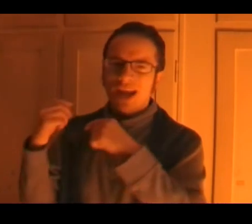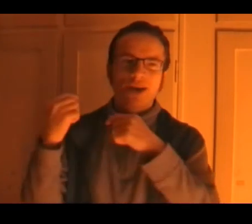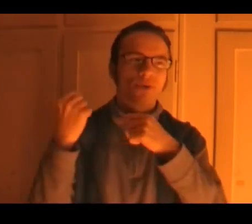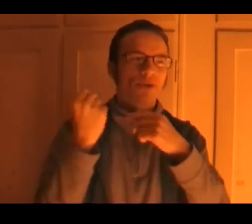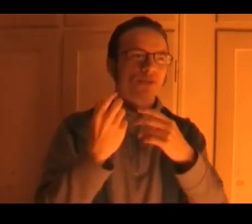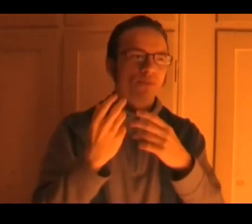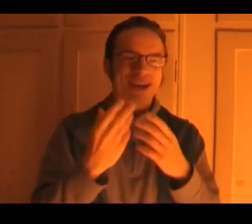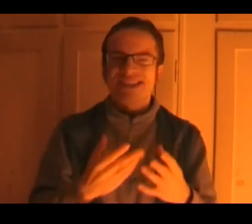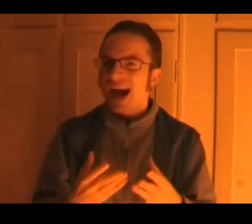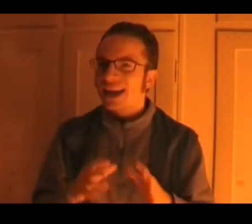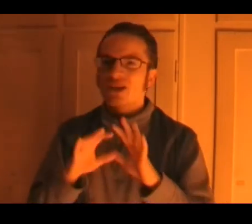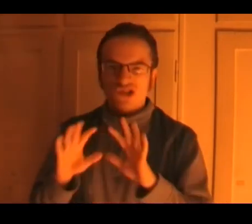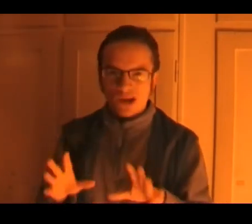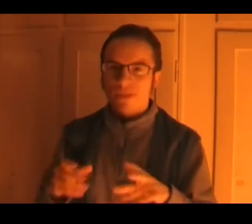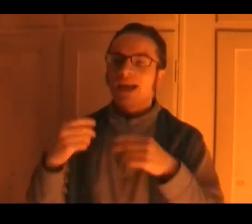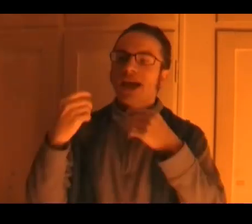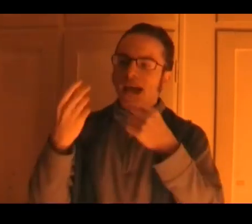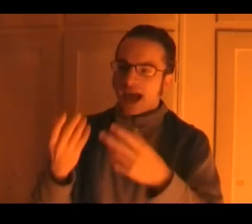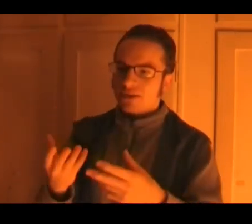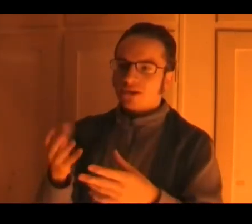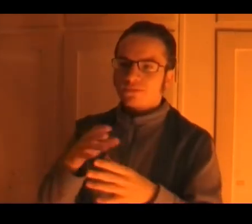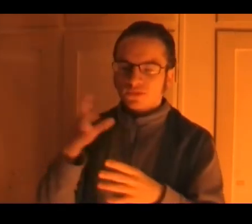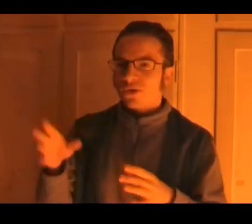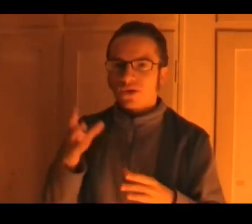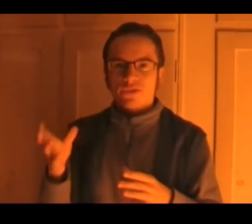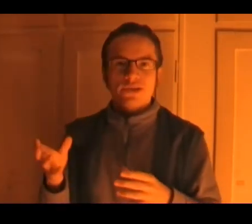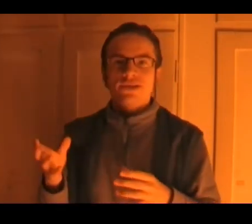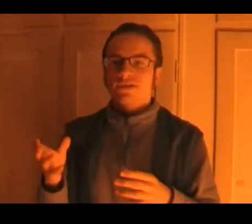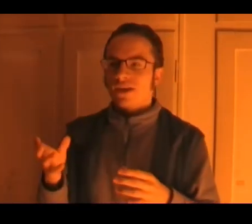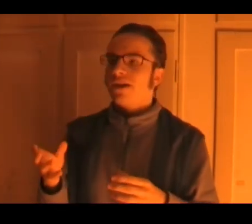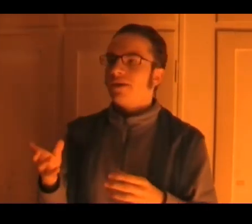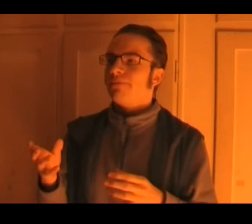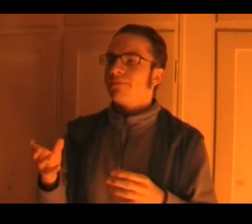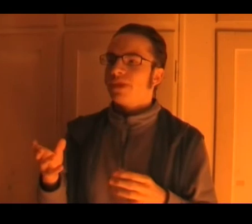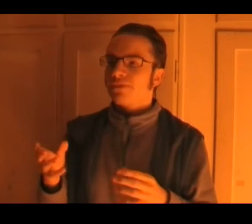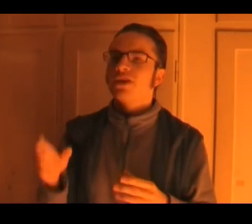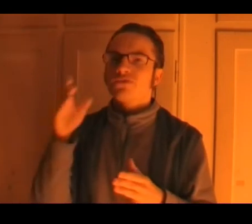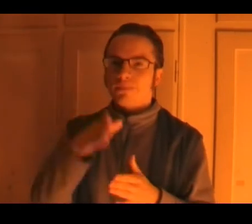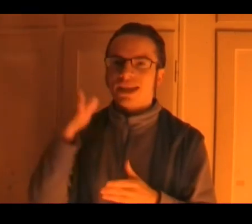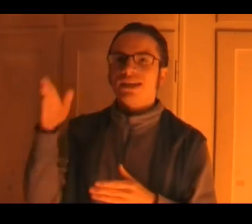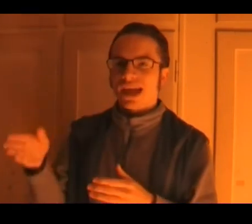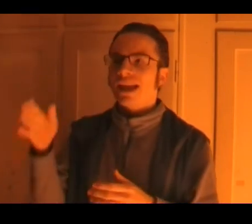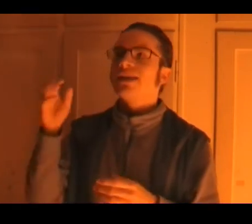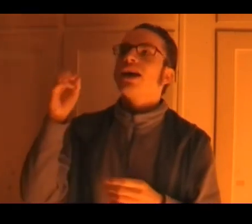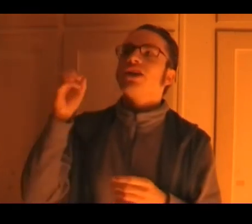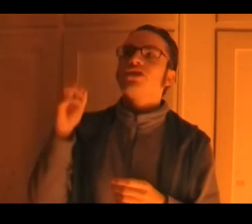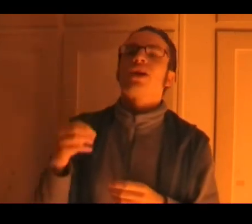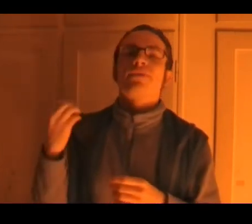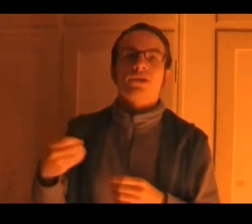or went into hiding or something and they're going over this um footage from beginning to end to try to figure out